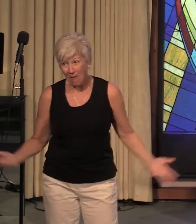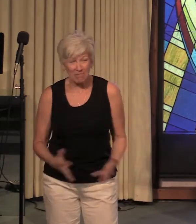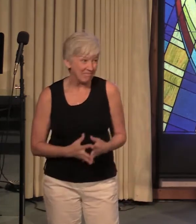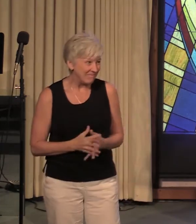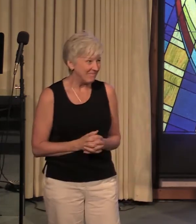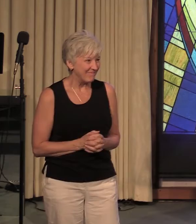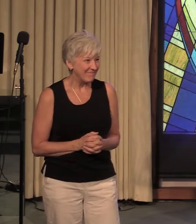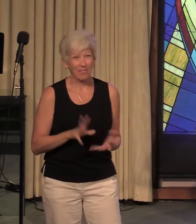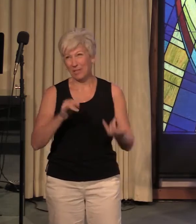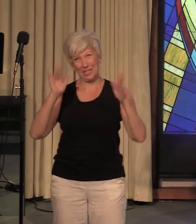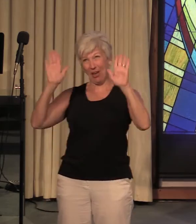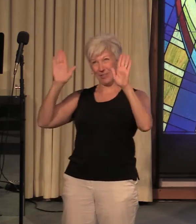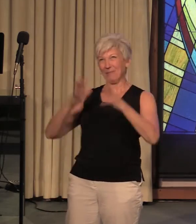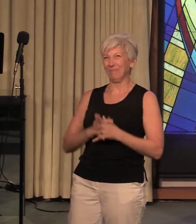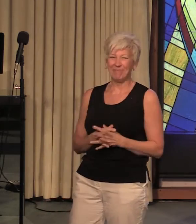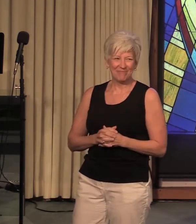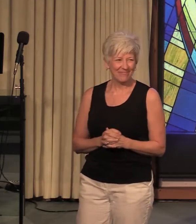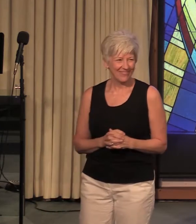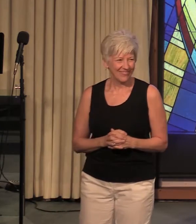which is awesome.